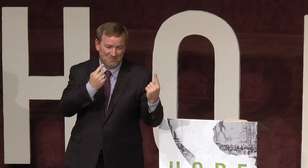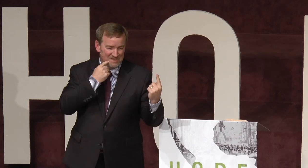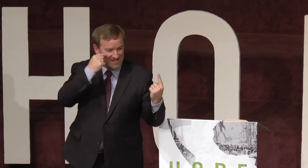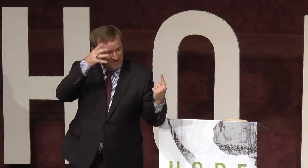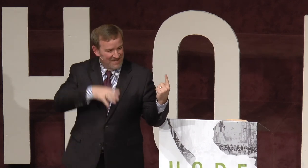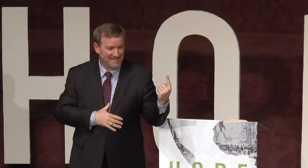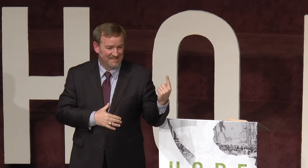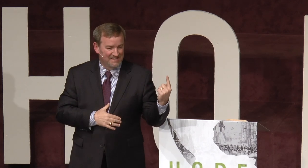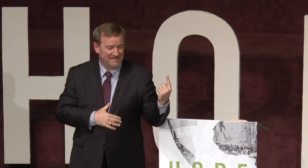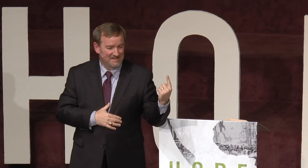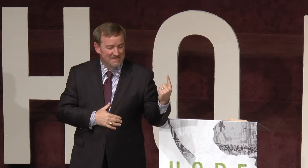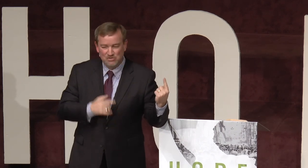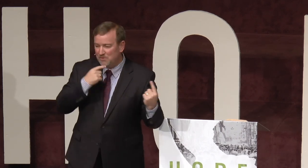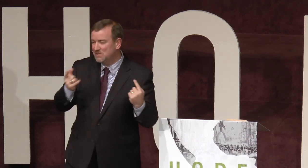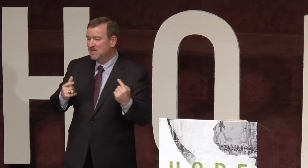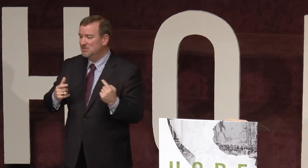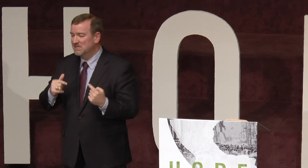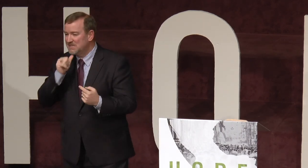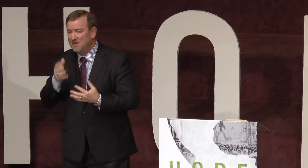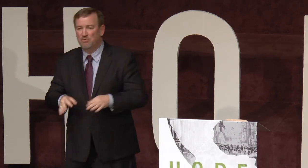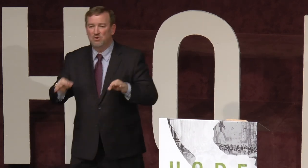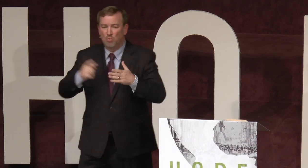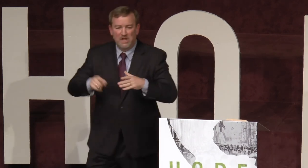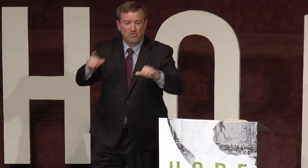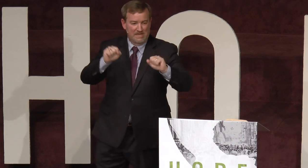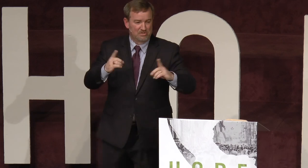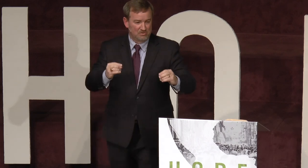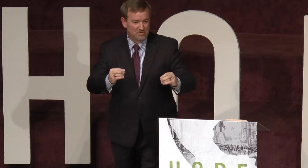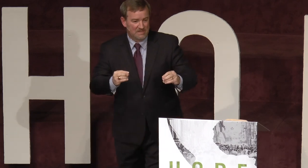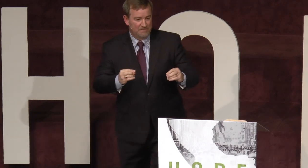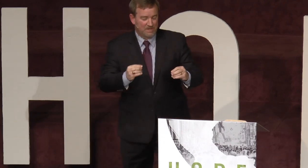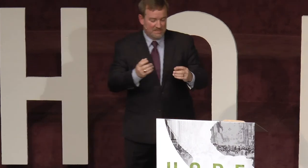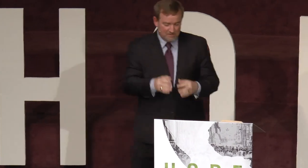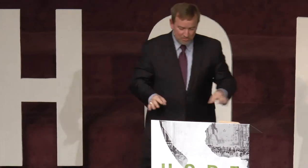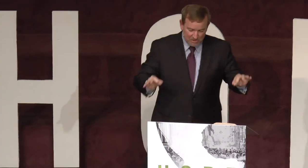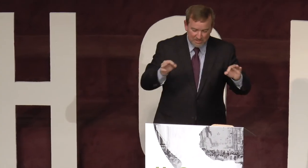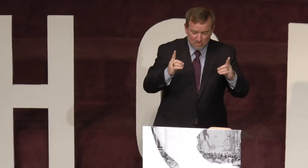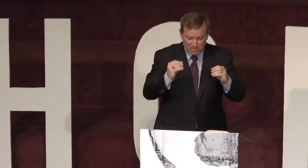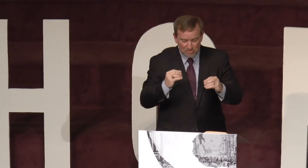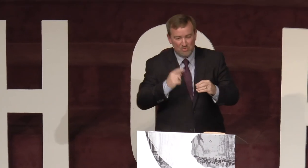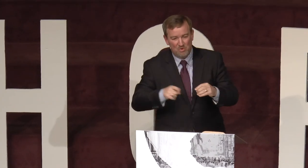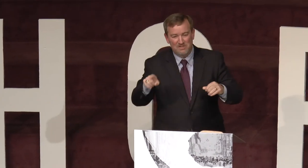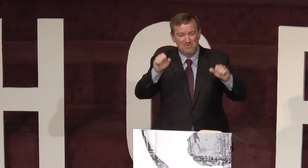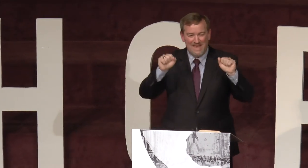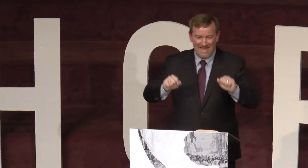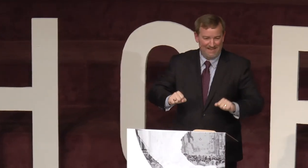one deaf guy. So I want to tell you, it's not important what you can do. It is important that you do what you can.